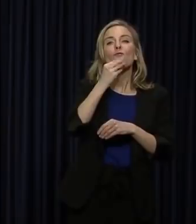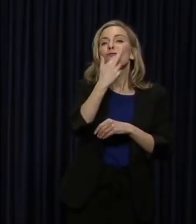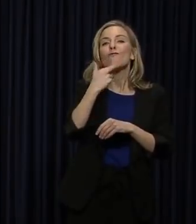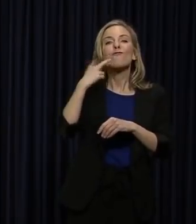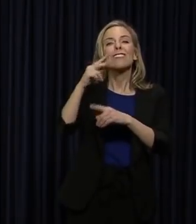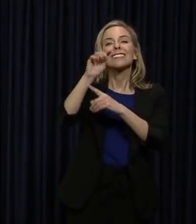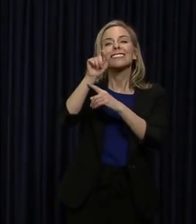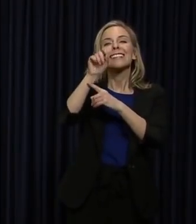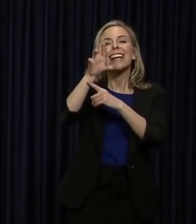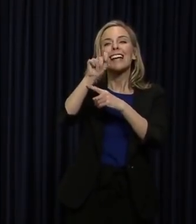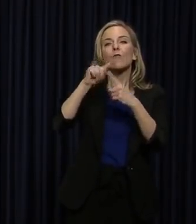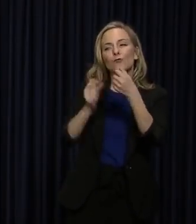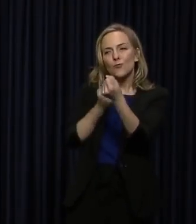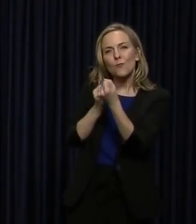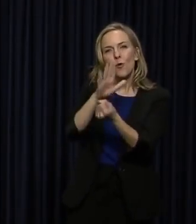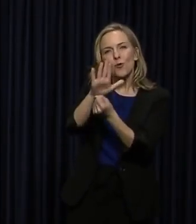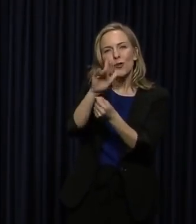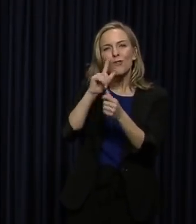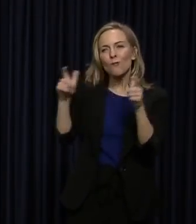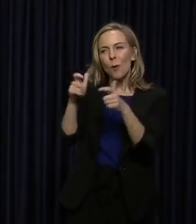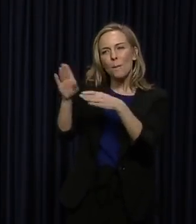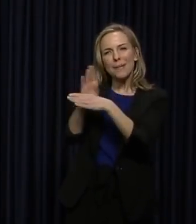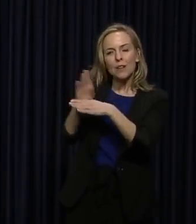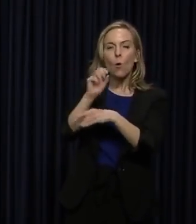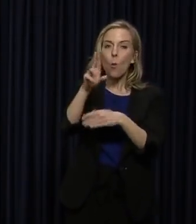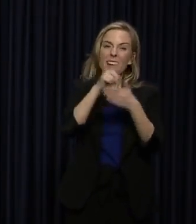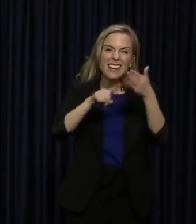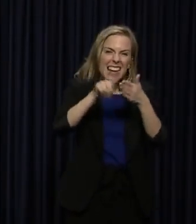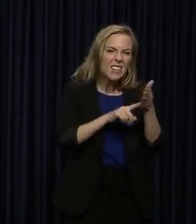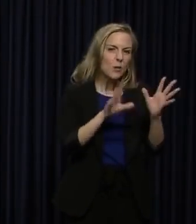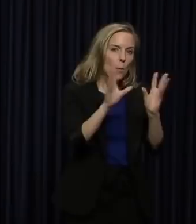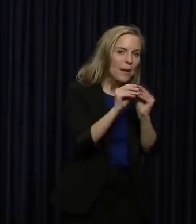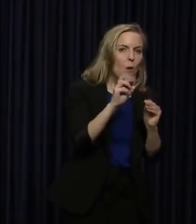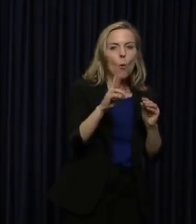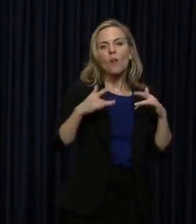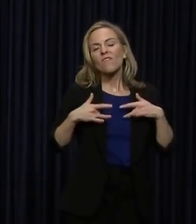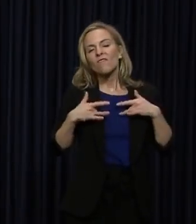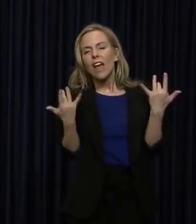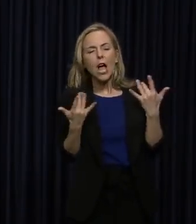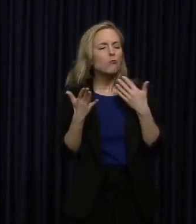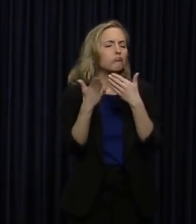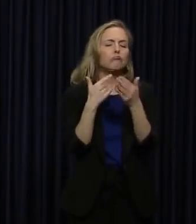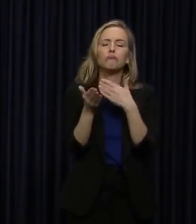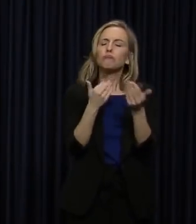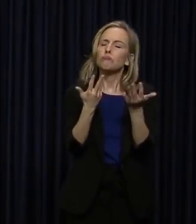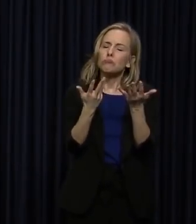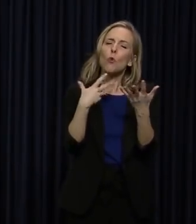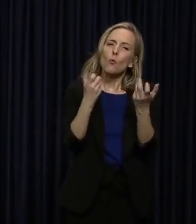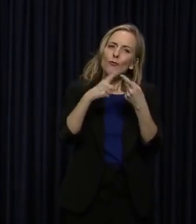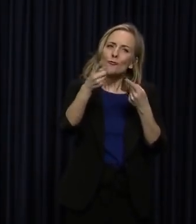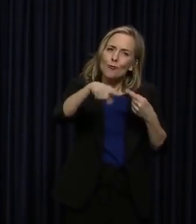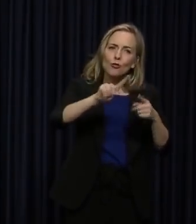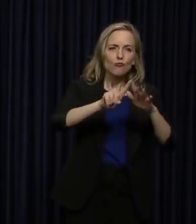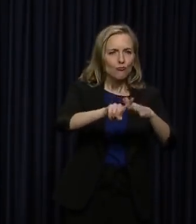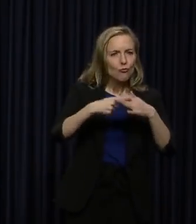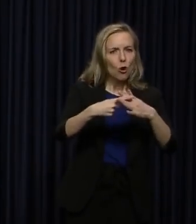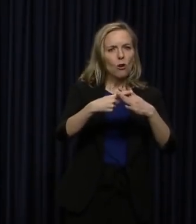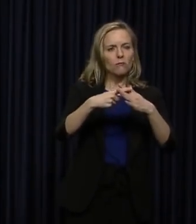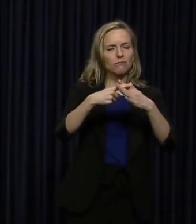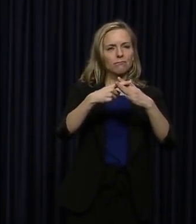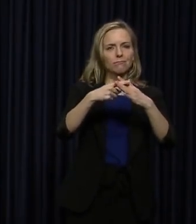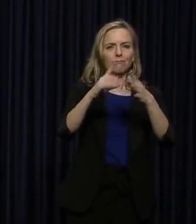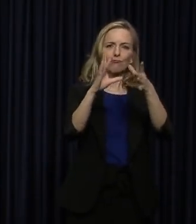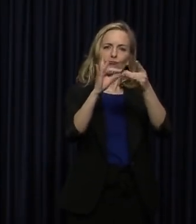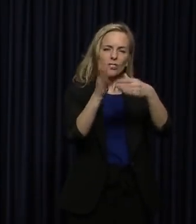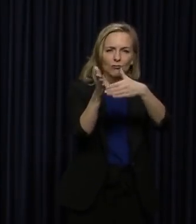businesses, whether that is canceling a meeting or an event. I want people to start talking about